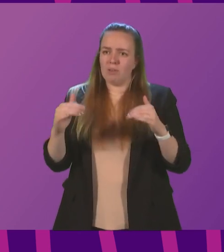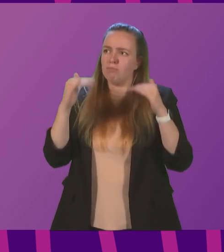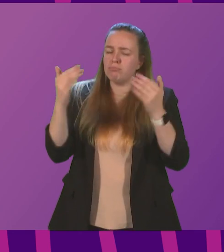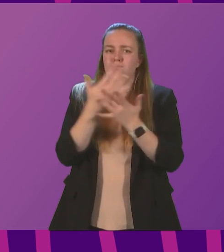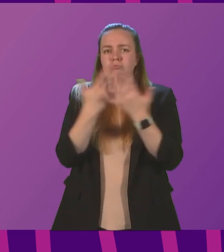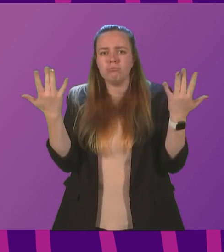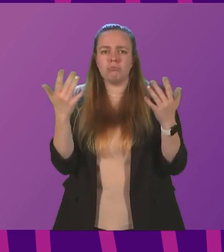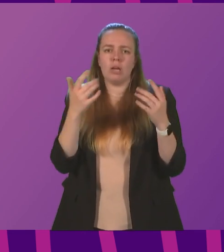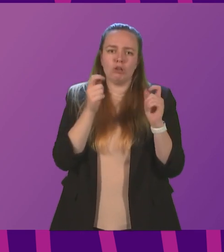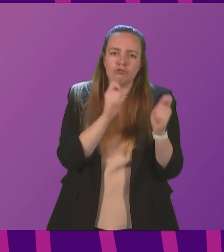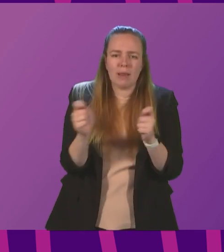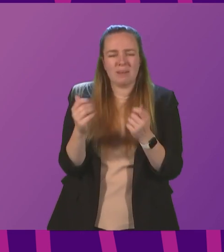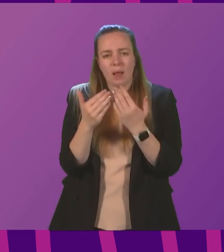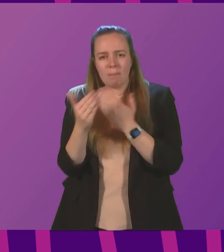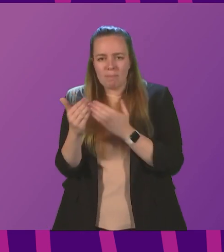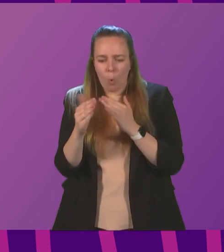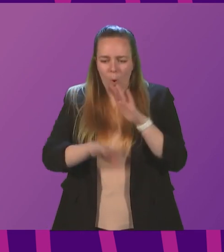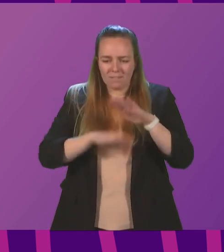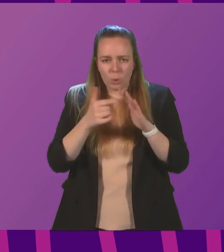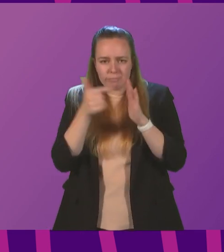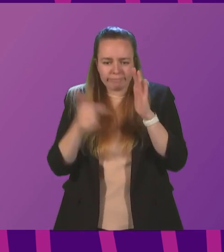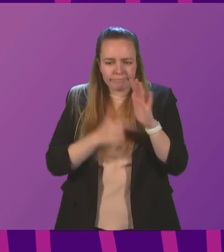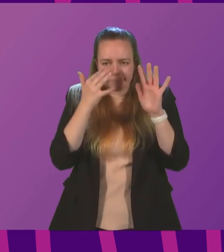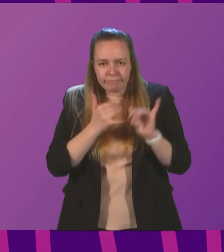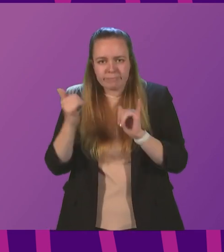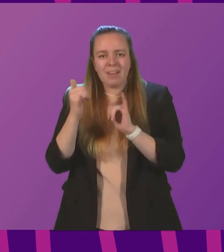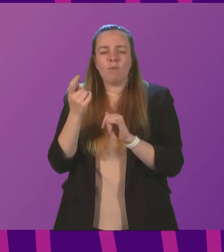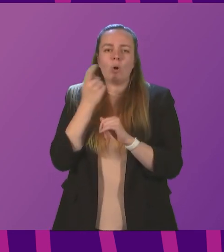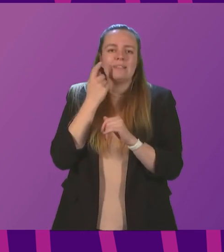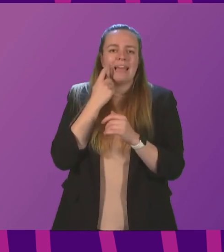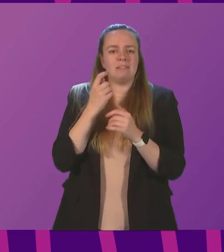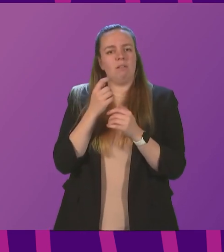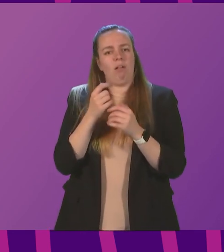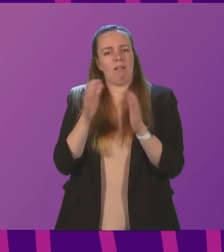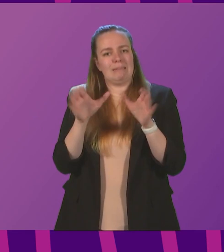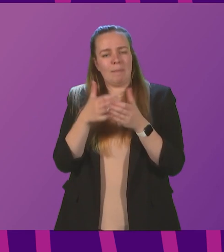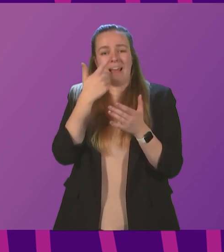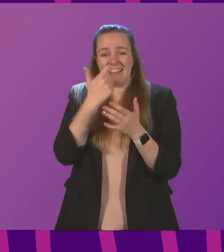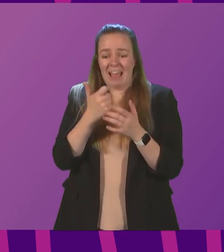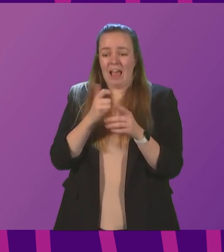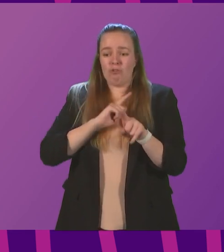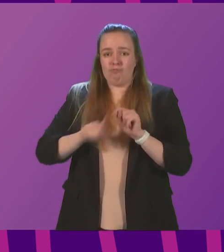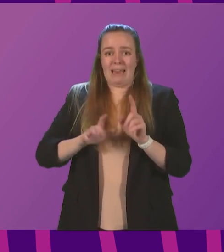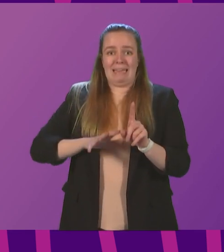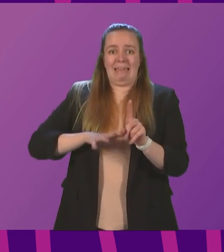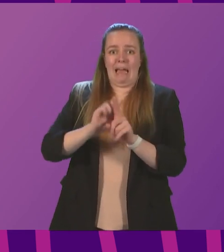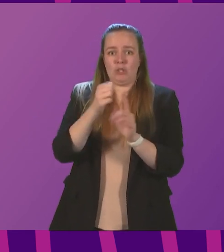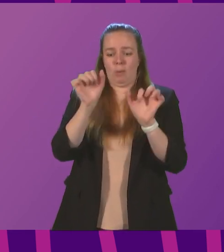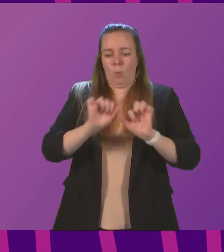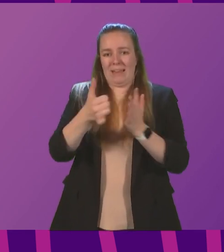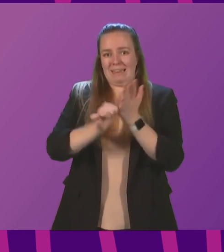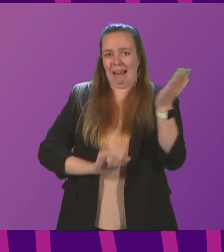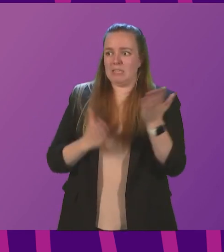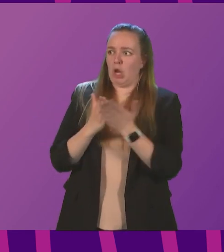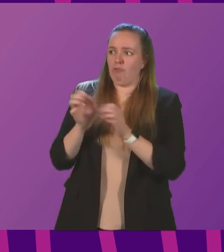including a more comprehensive examination supporting NHS dental teams to clear the backlog in routine care that built up during the